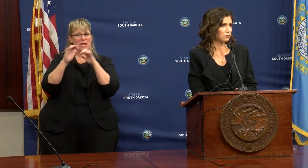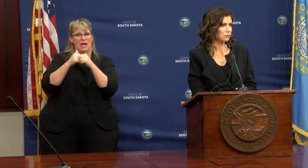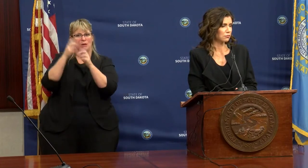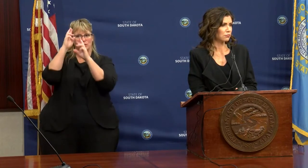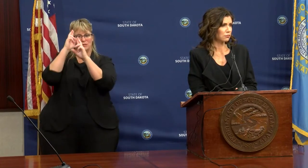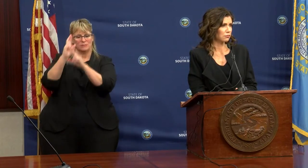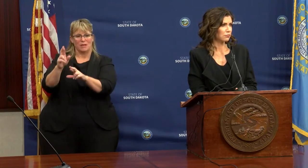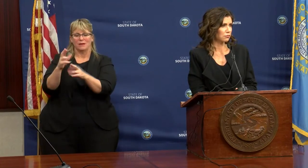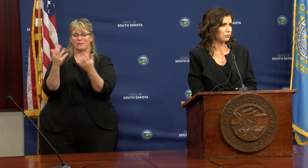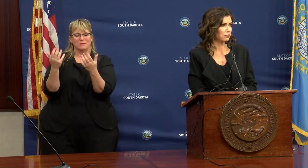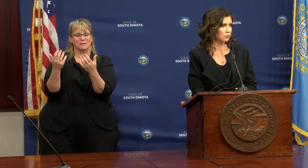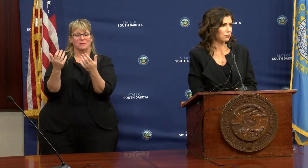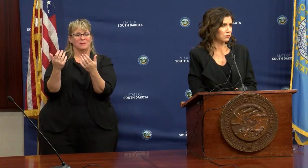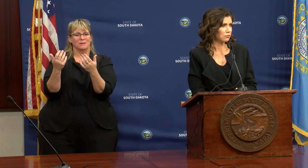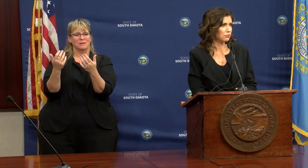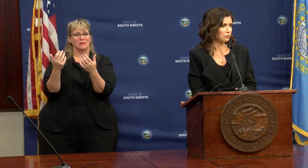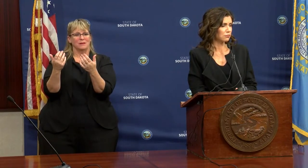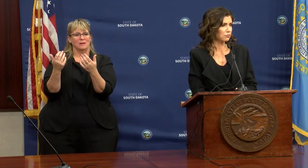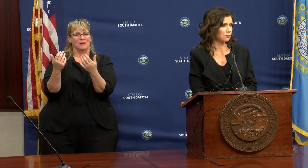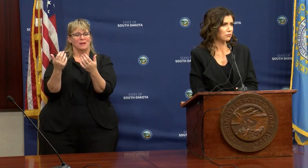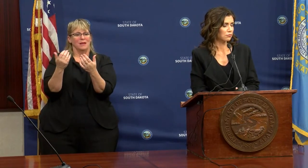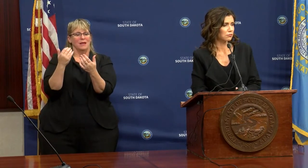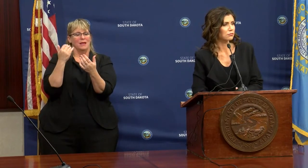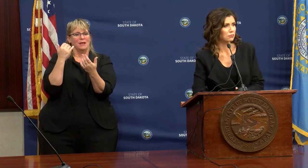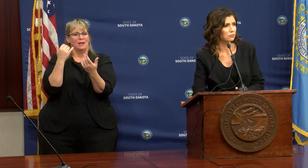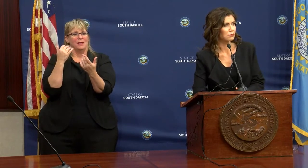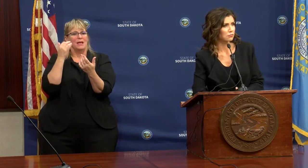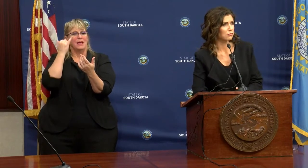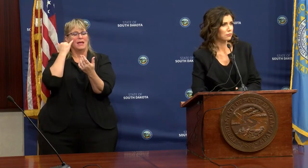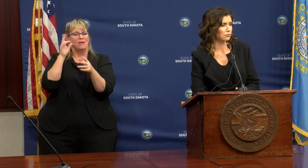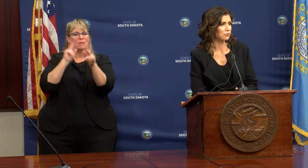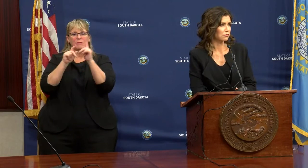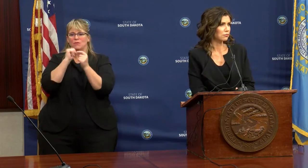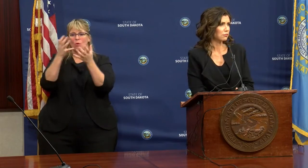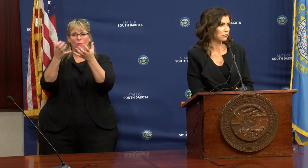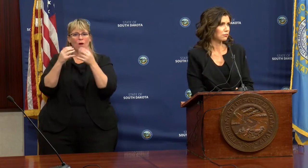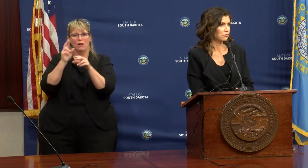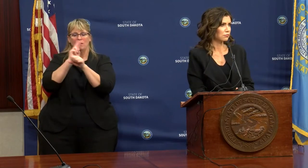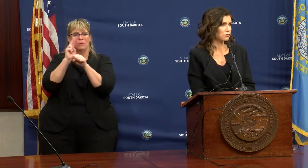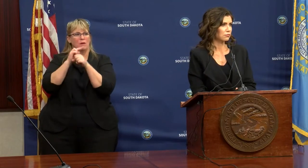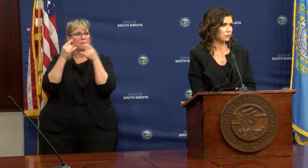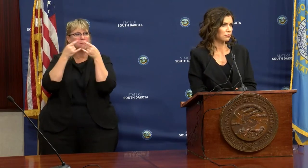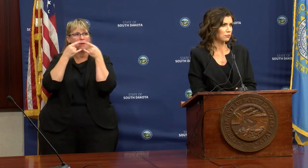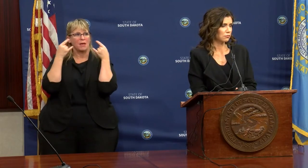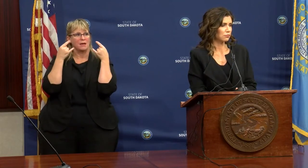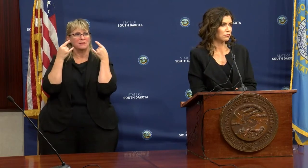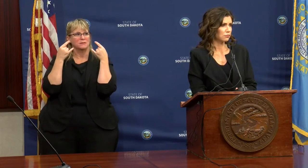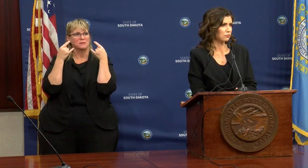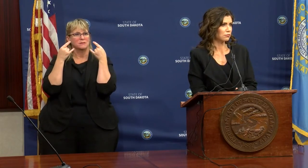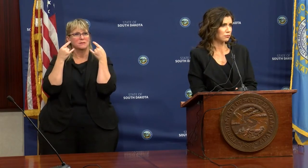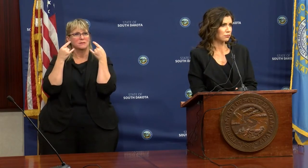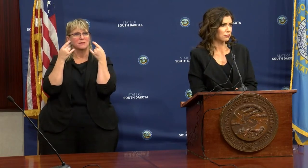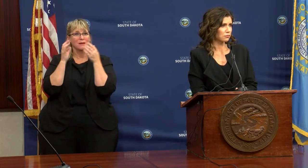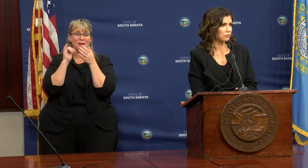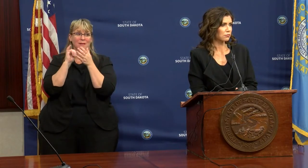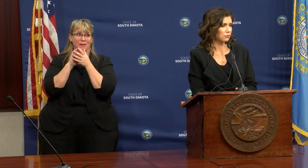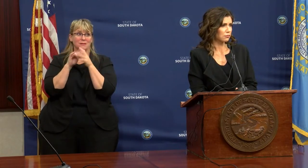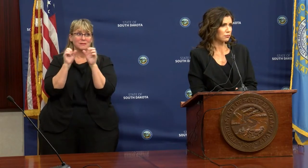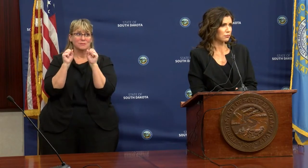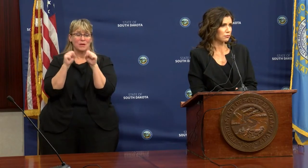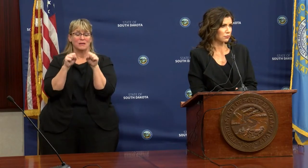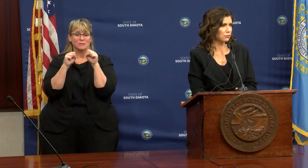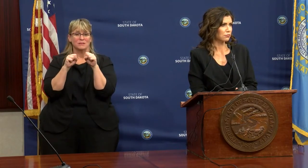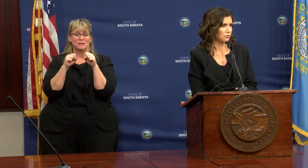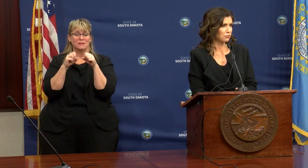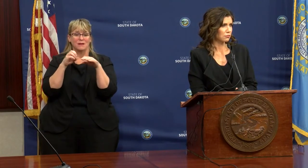argument, like if people choose not to wear a mask, and that is possibly